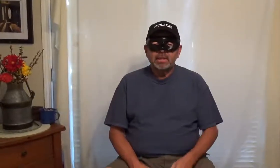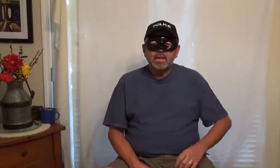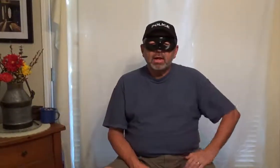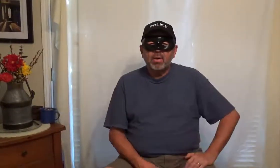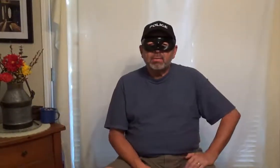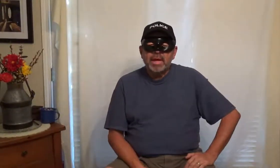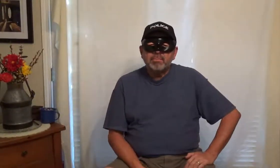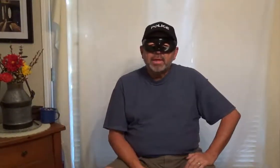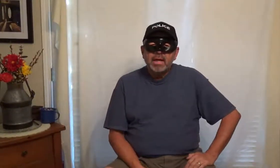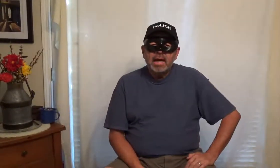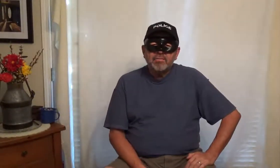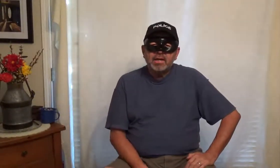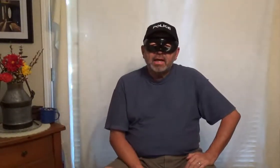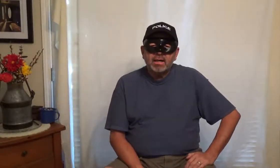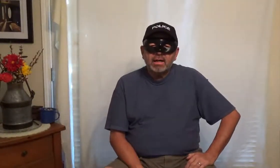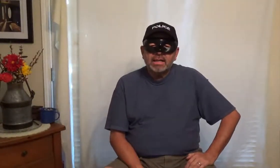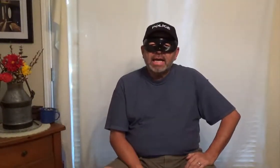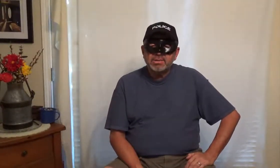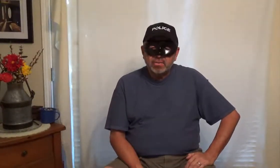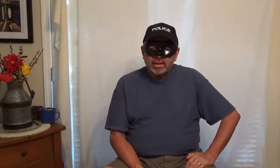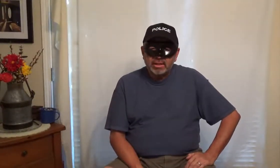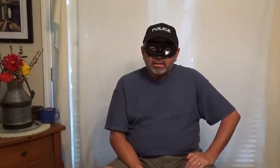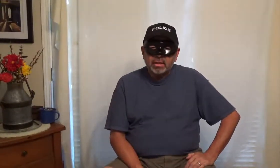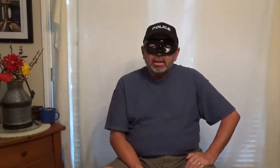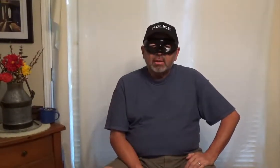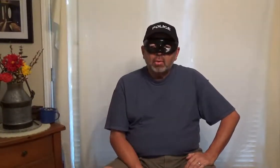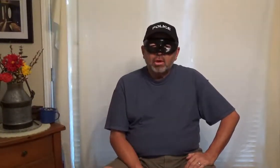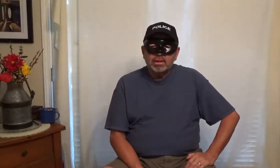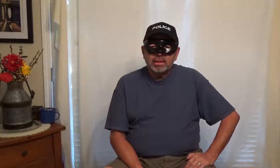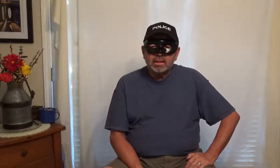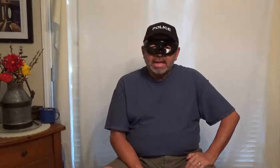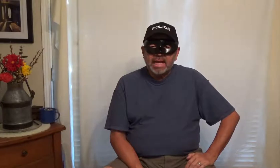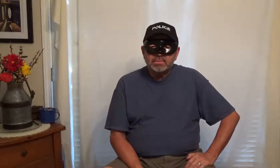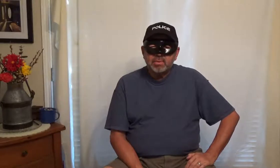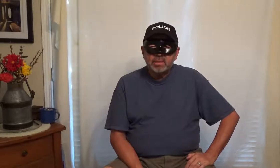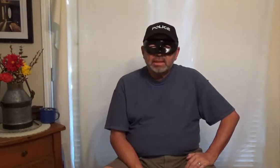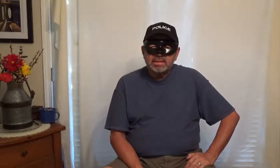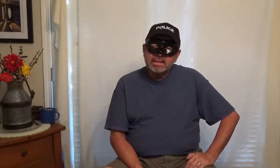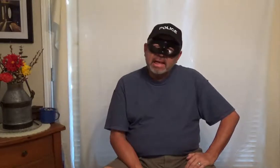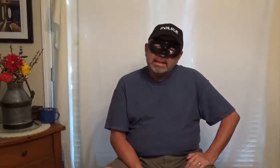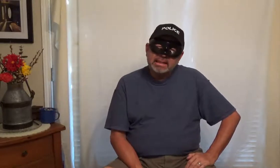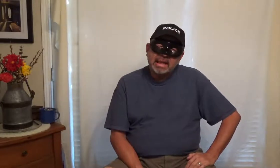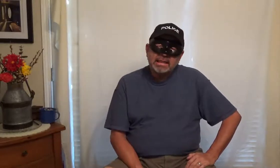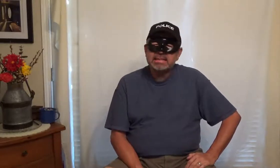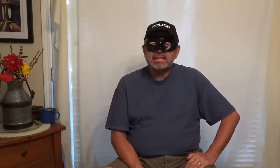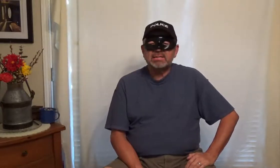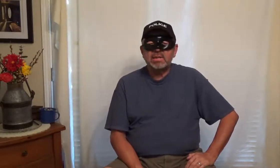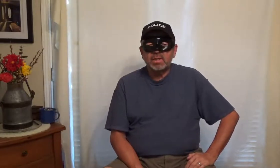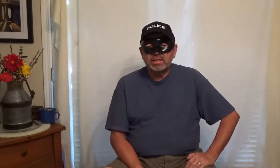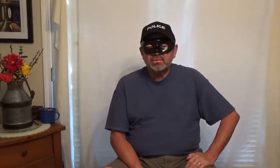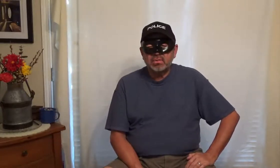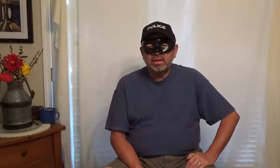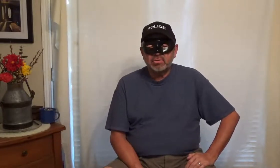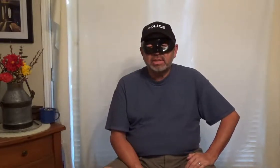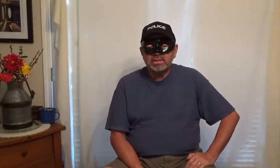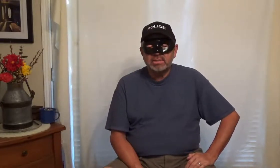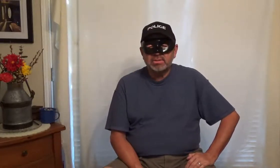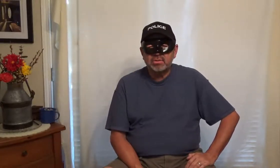hey welcome back I have a gang story here we'll market gangs but really is kind and kind of is and I'll tell you what it is real quick try to condense the story